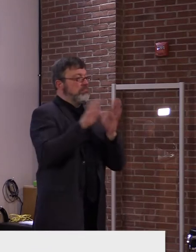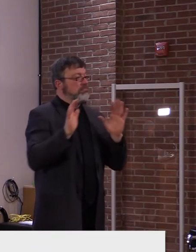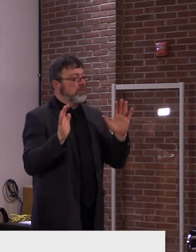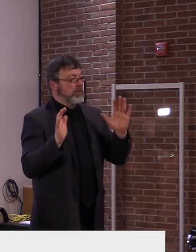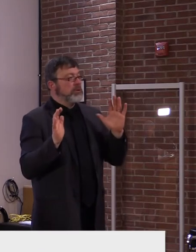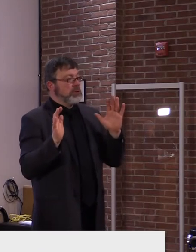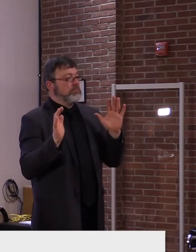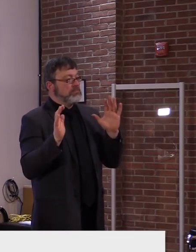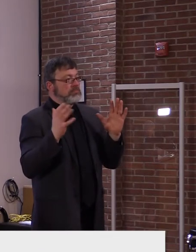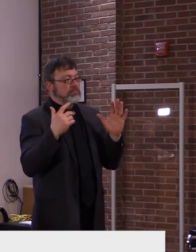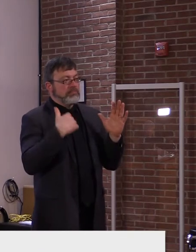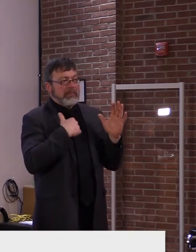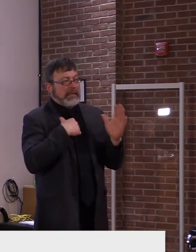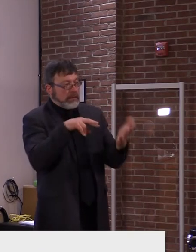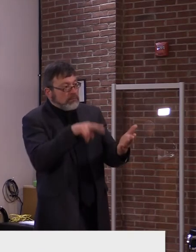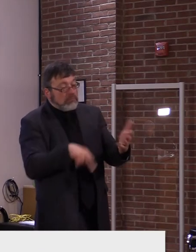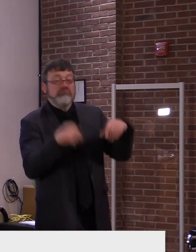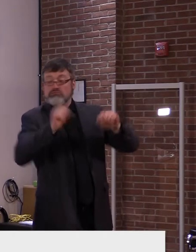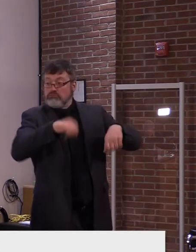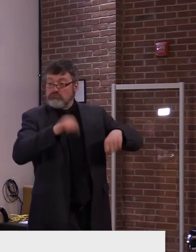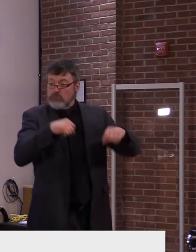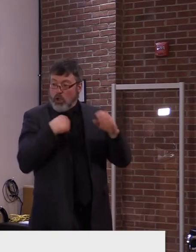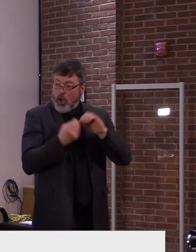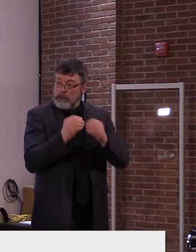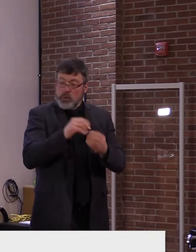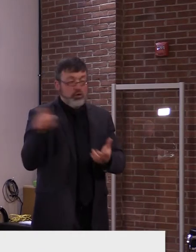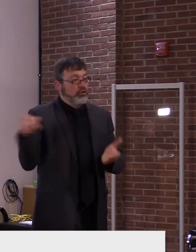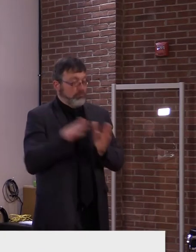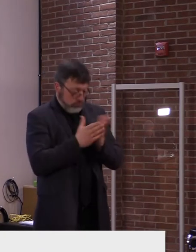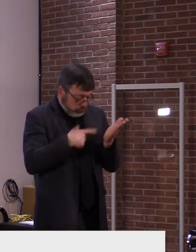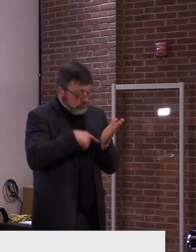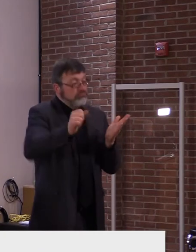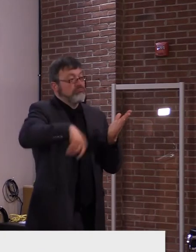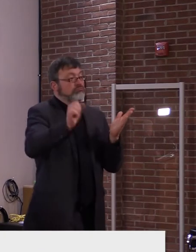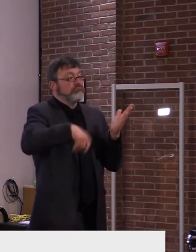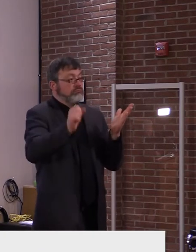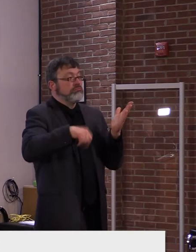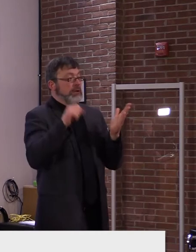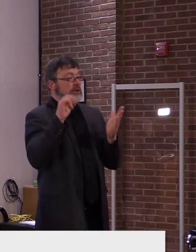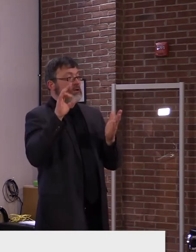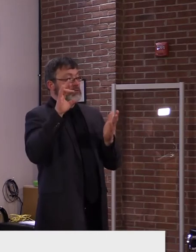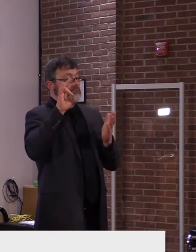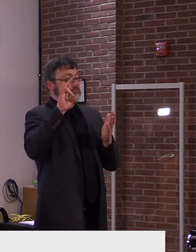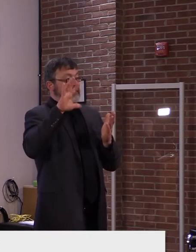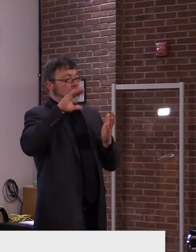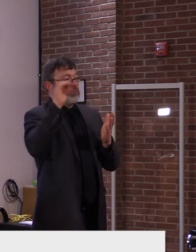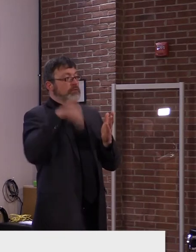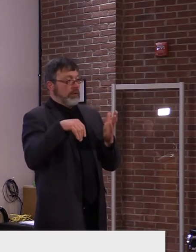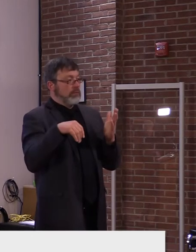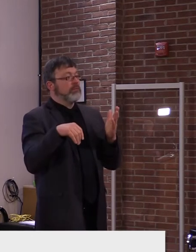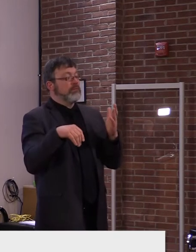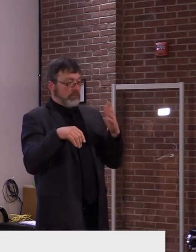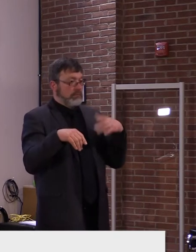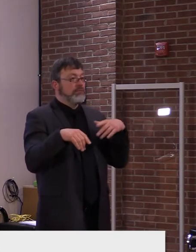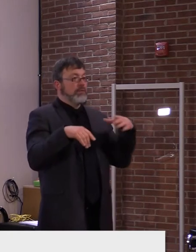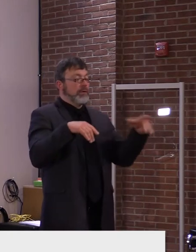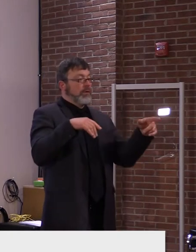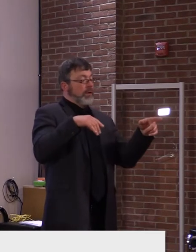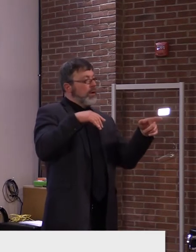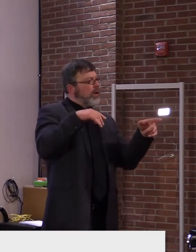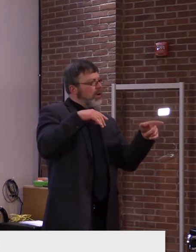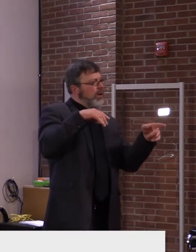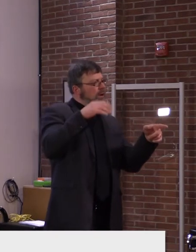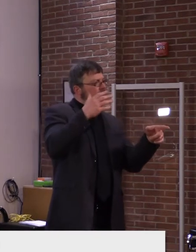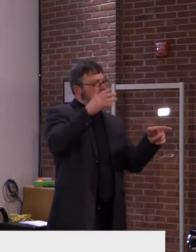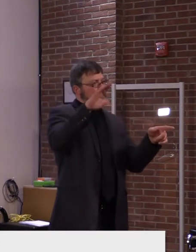uh, three fourths of the staff have completed their first dose and half the staff have completed their second dose. Great.